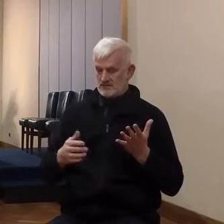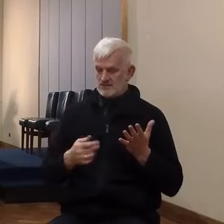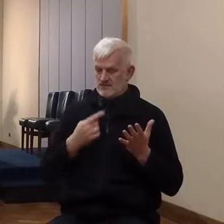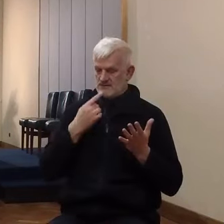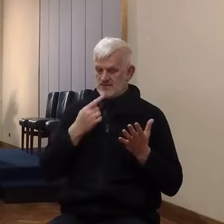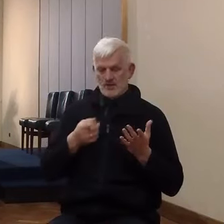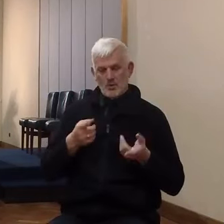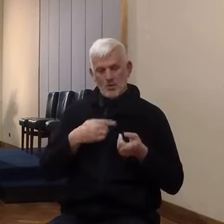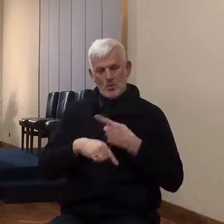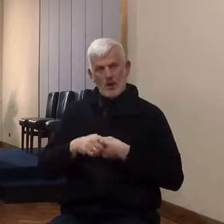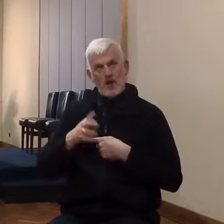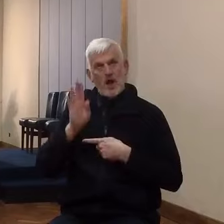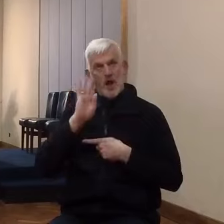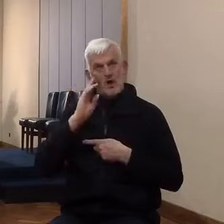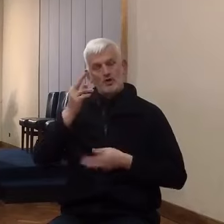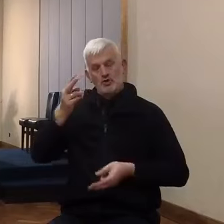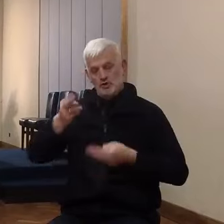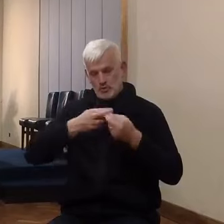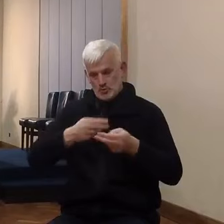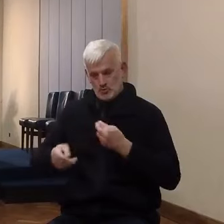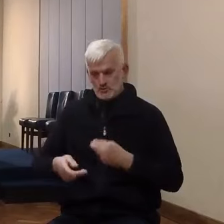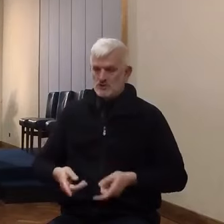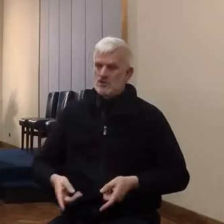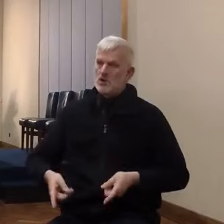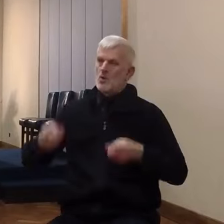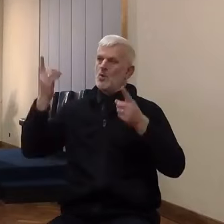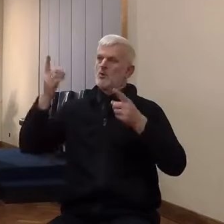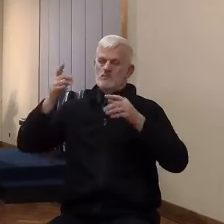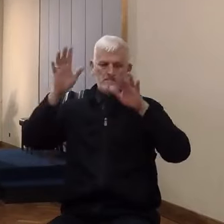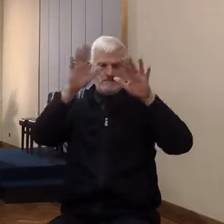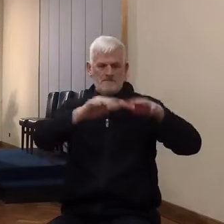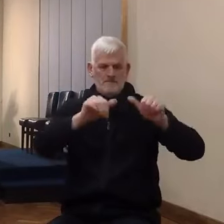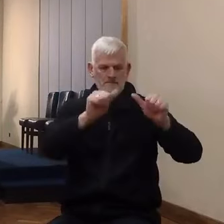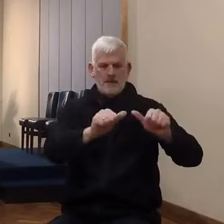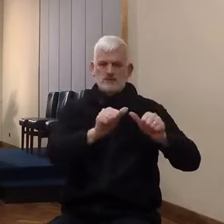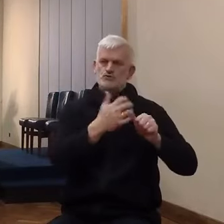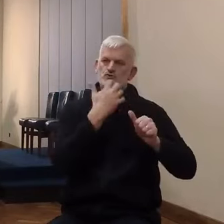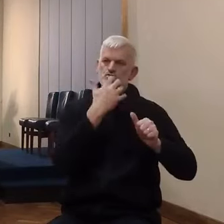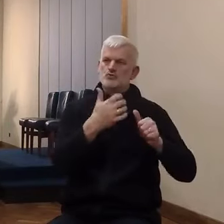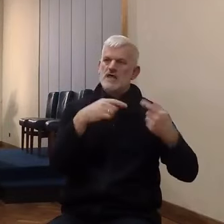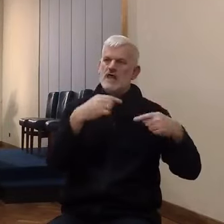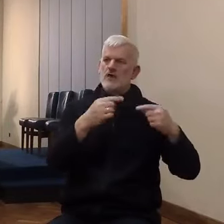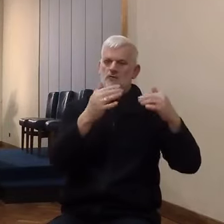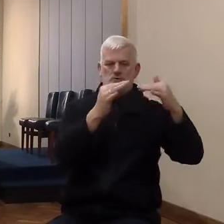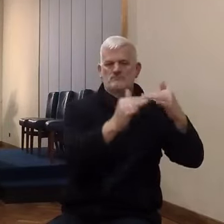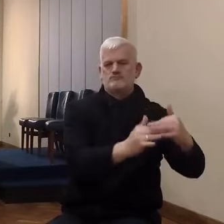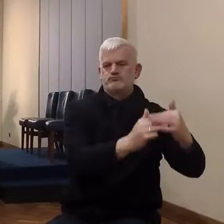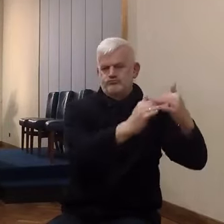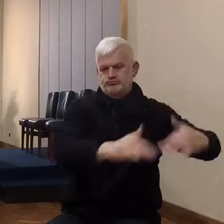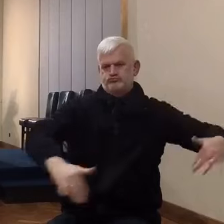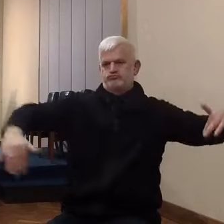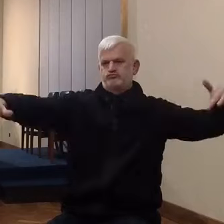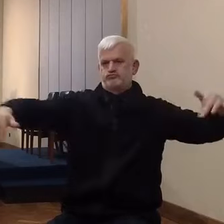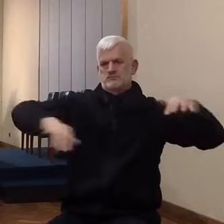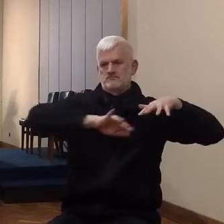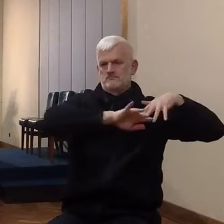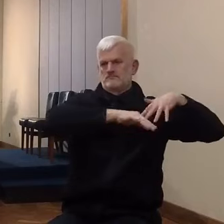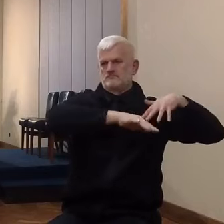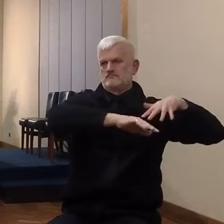heard how the Lord dried up the water of the Red Sea for you. In other words, the children of Israel